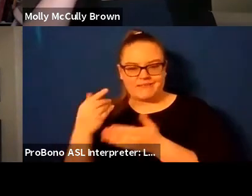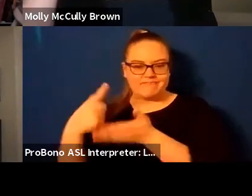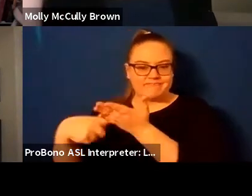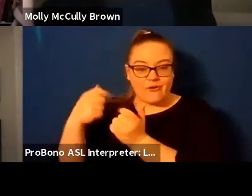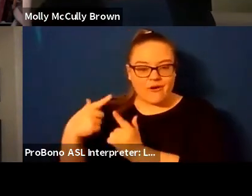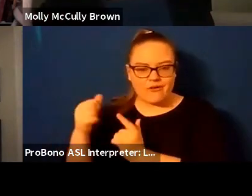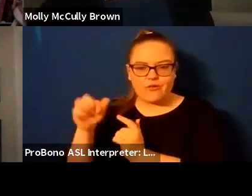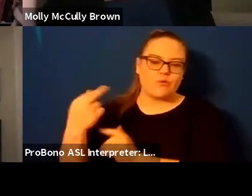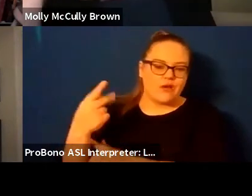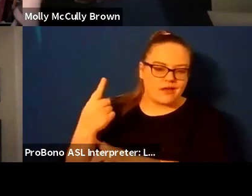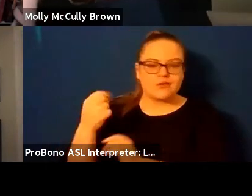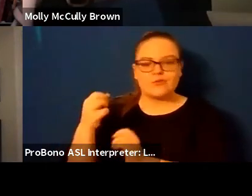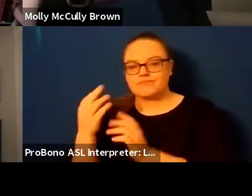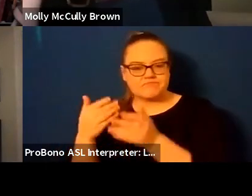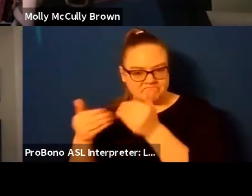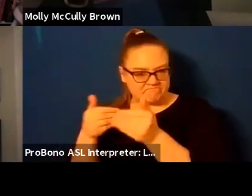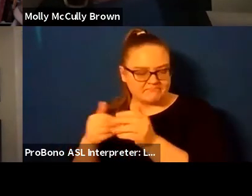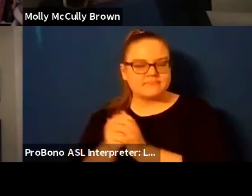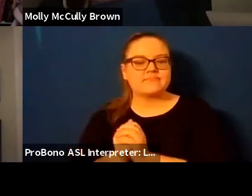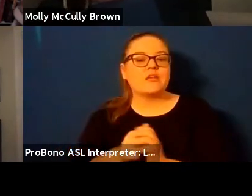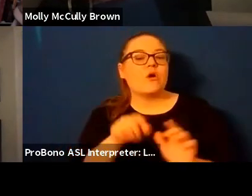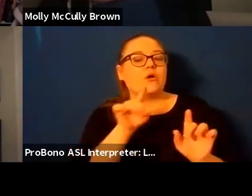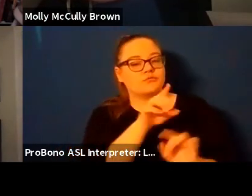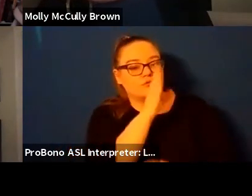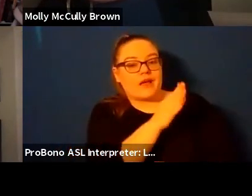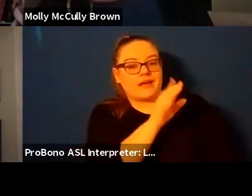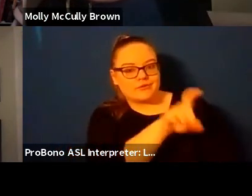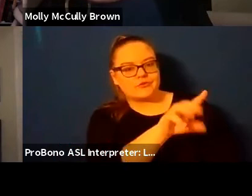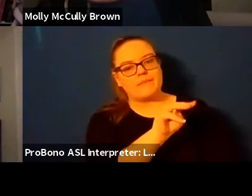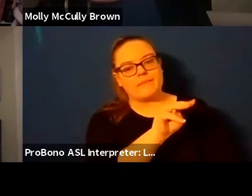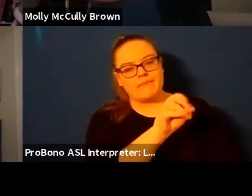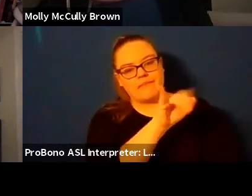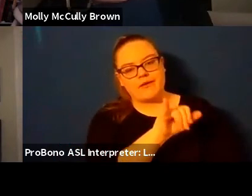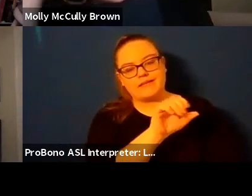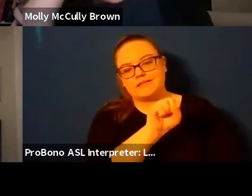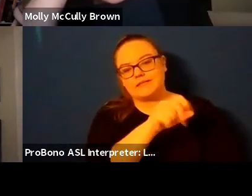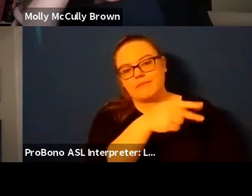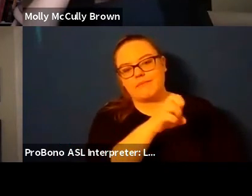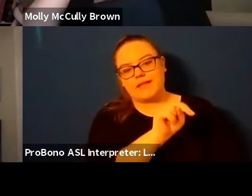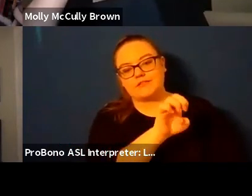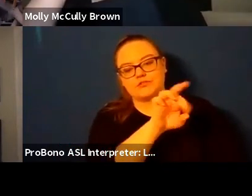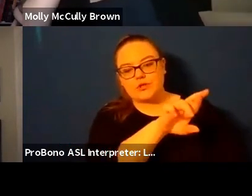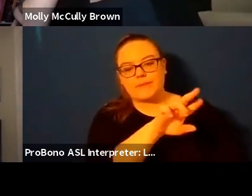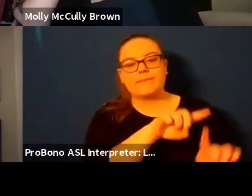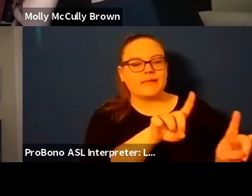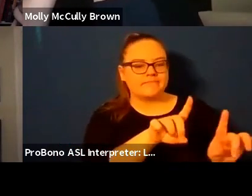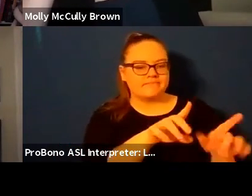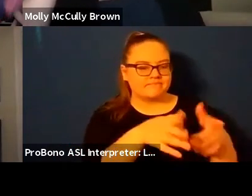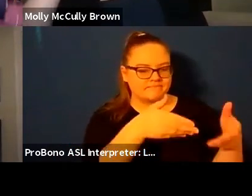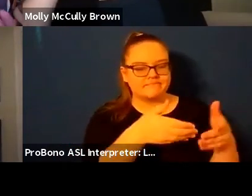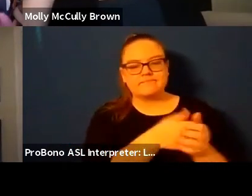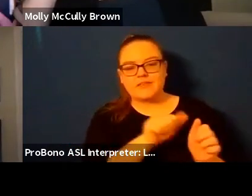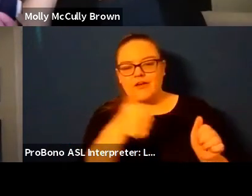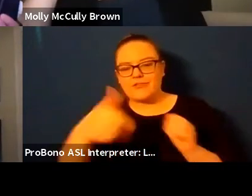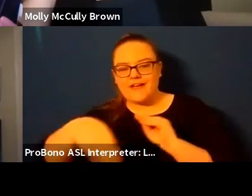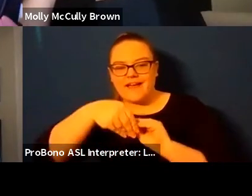about hinge why don't we start with with the book of the night hinge well so if for those of you who haven't seen the